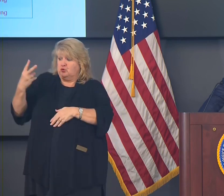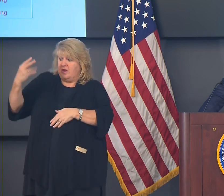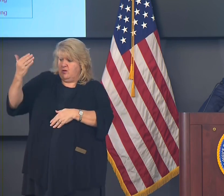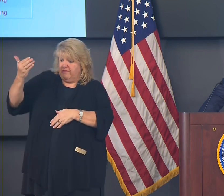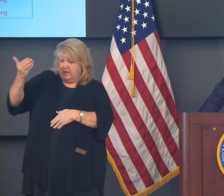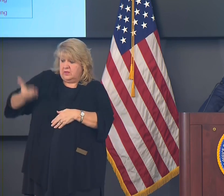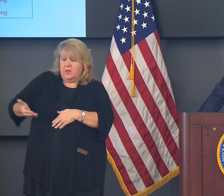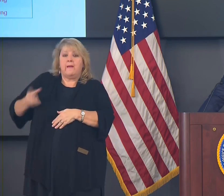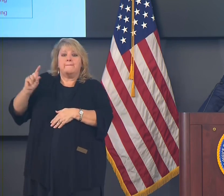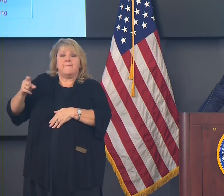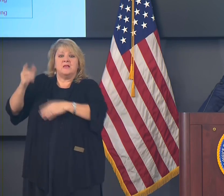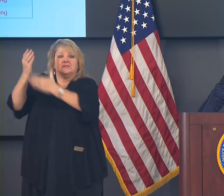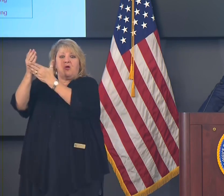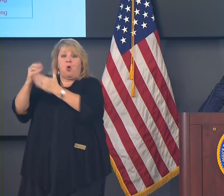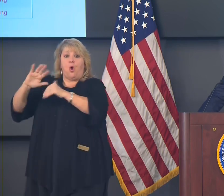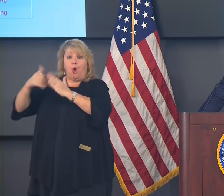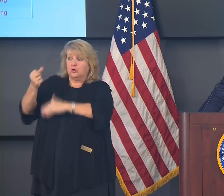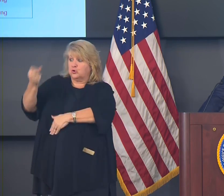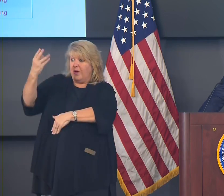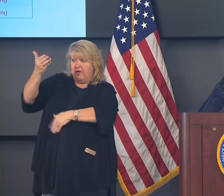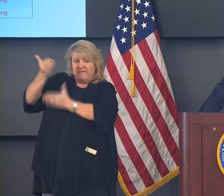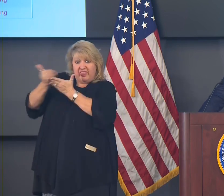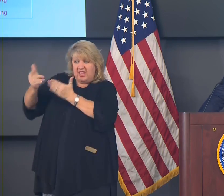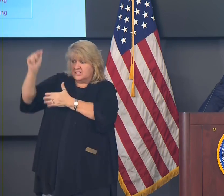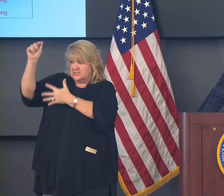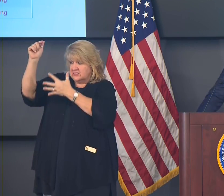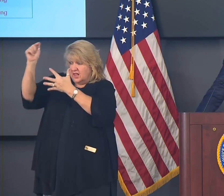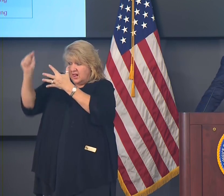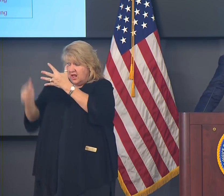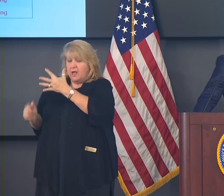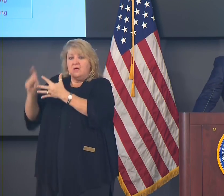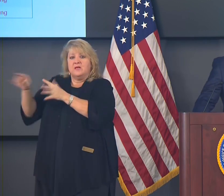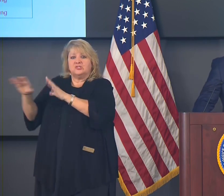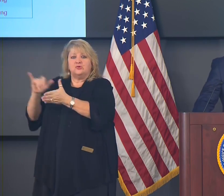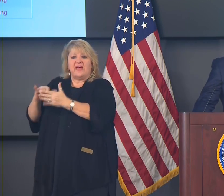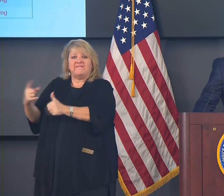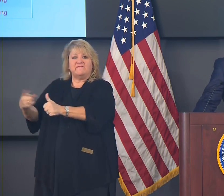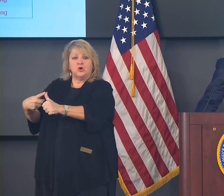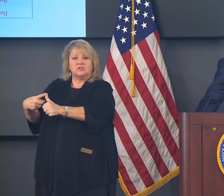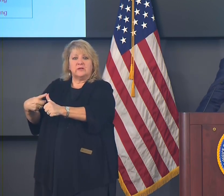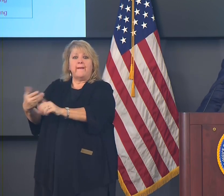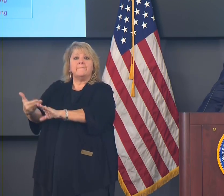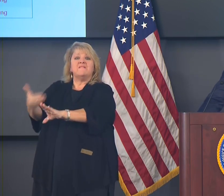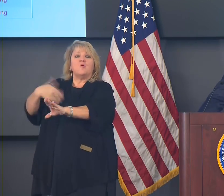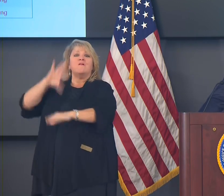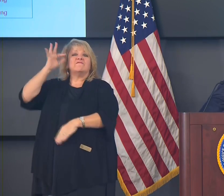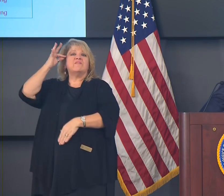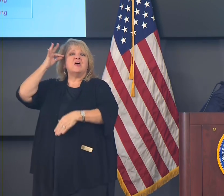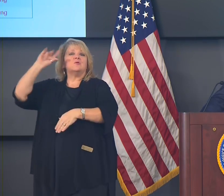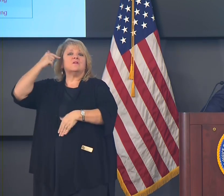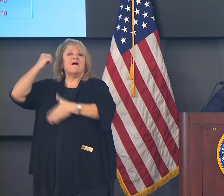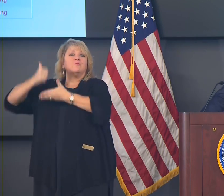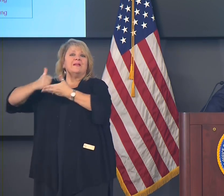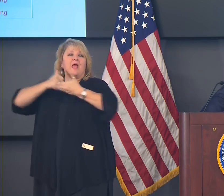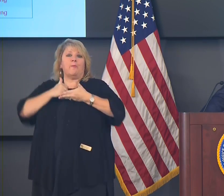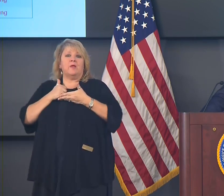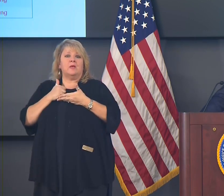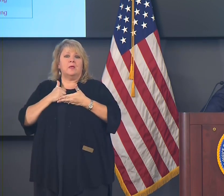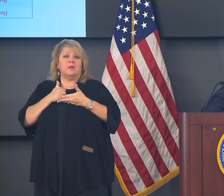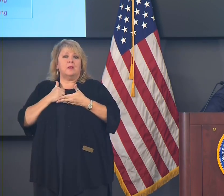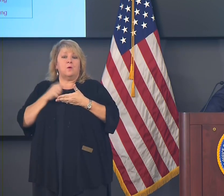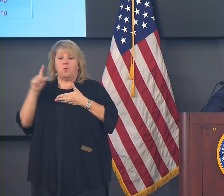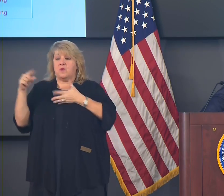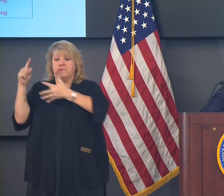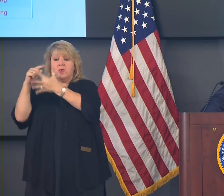certify that we have done them before we leave and be considered. And that's a very strong indication to me that we cannot count on